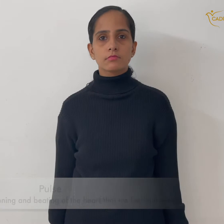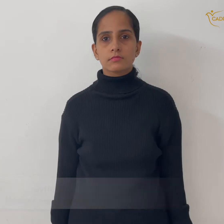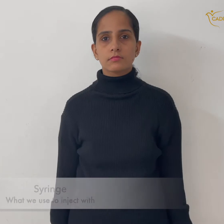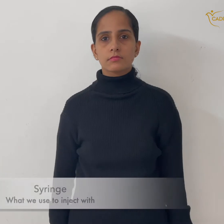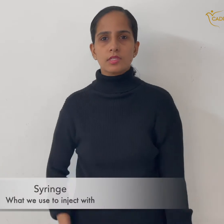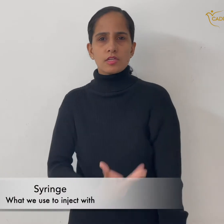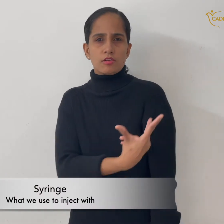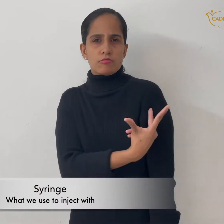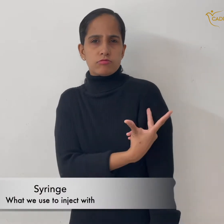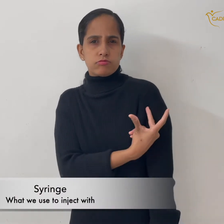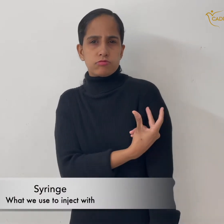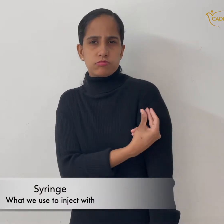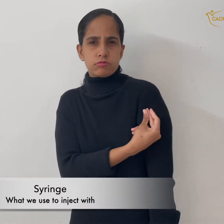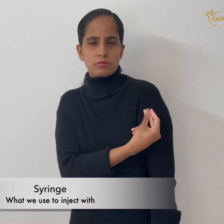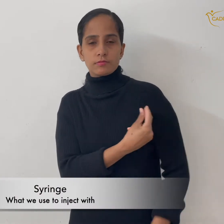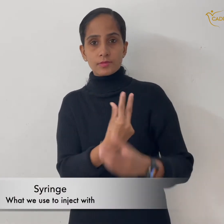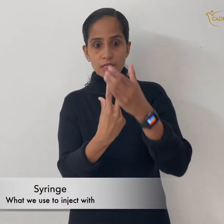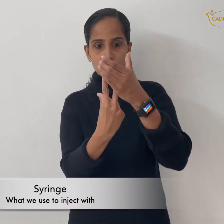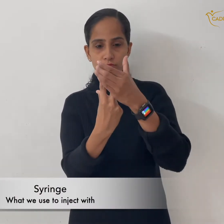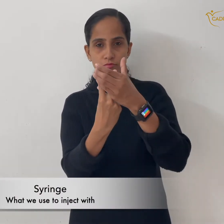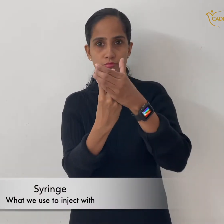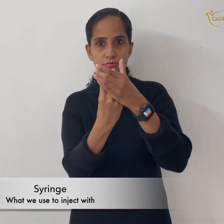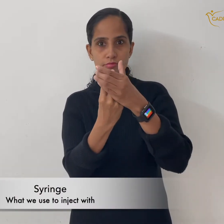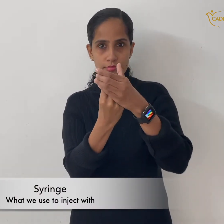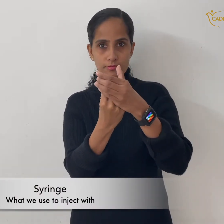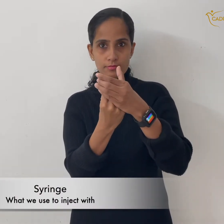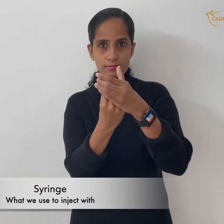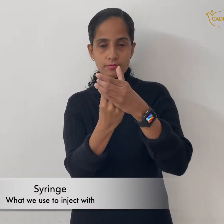syringe what we use to inject with